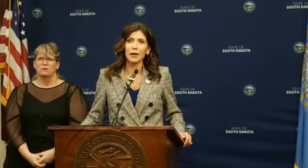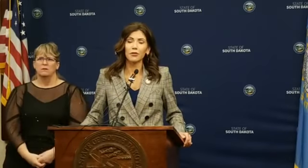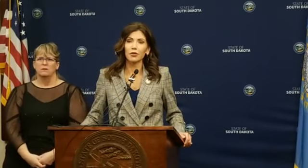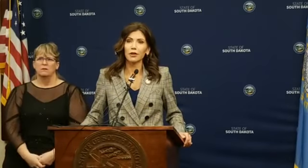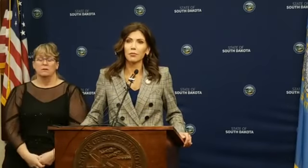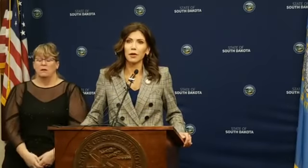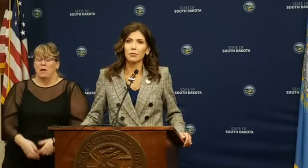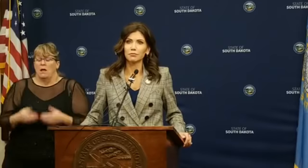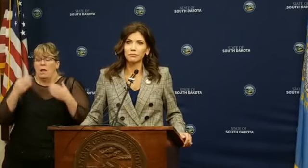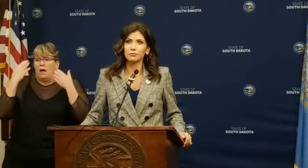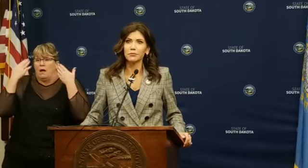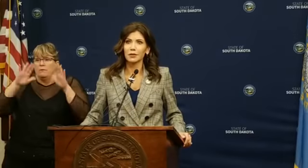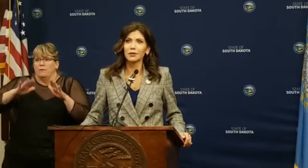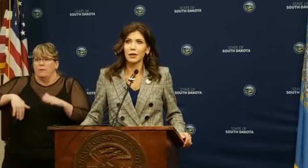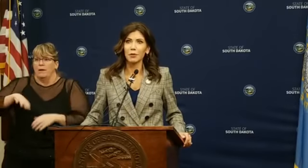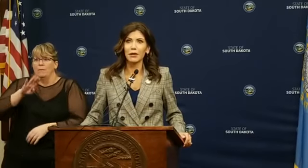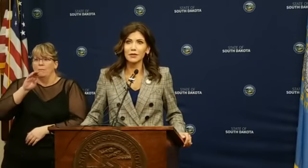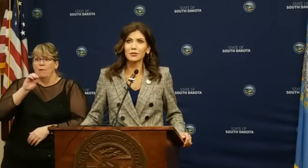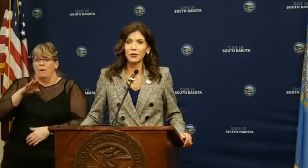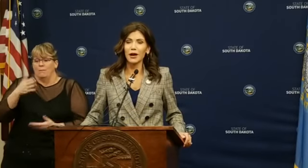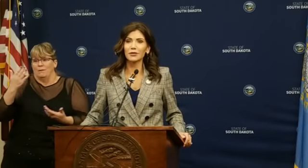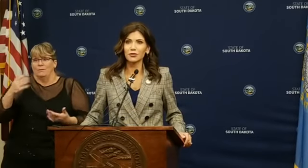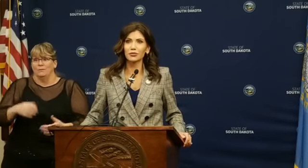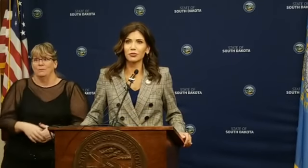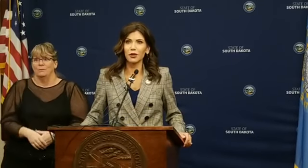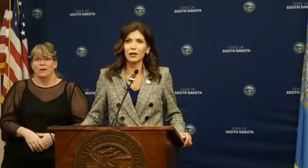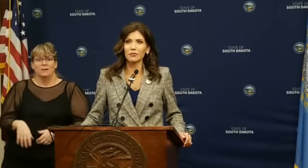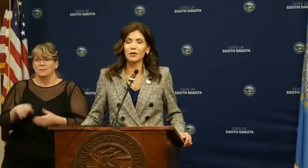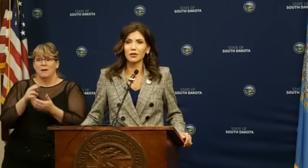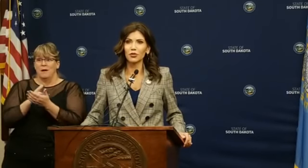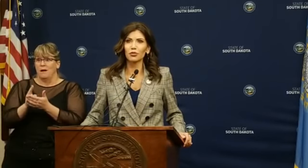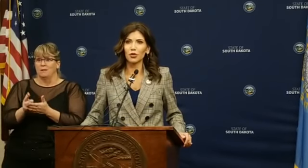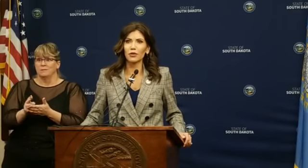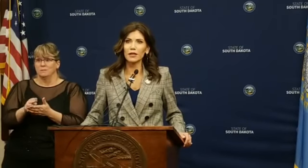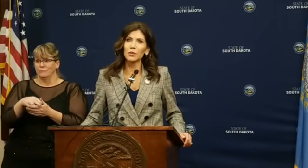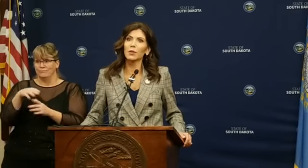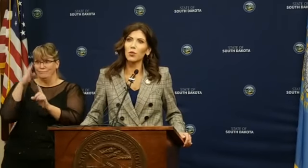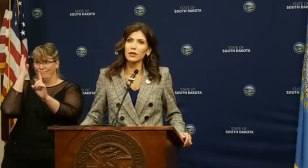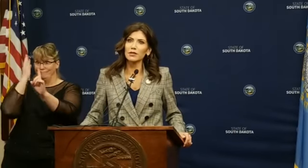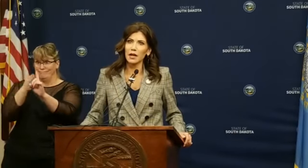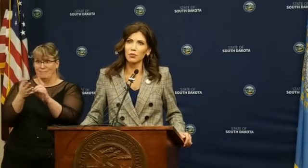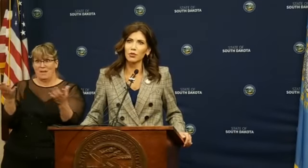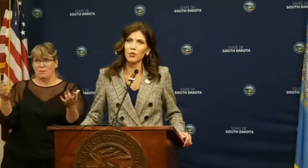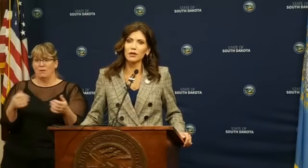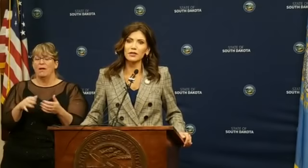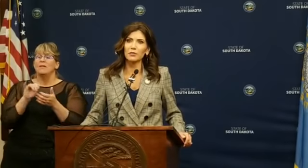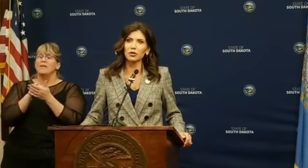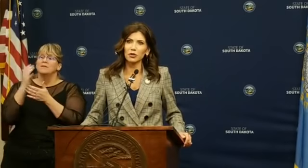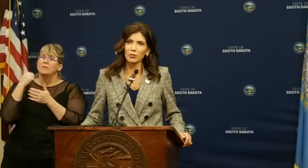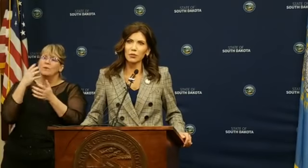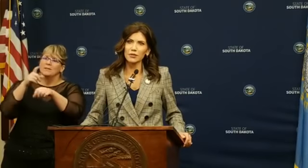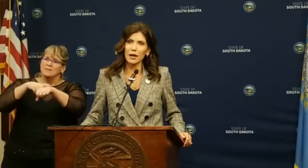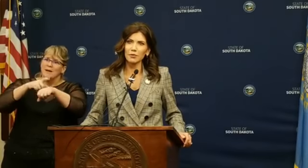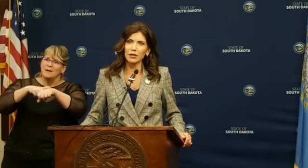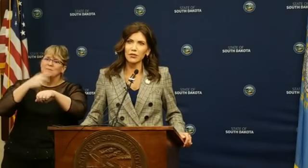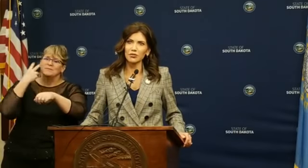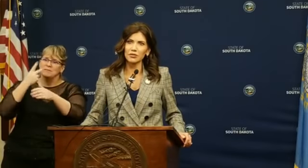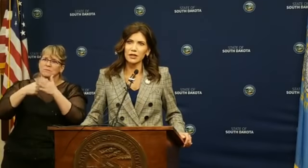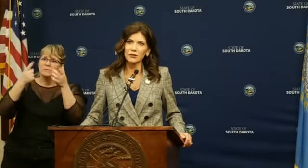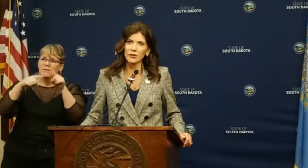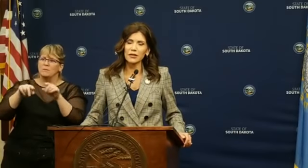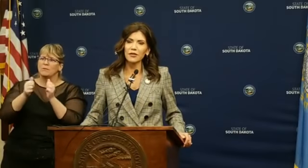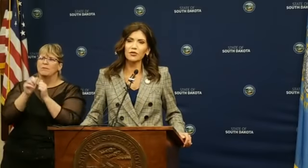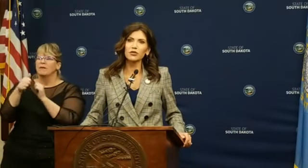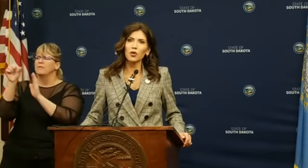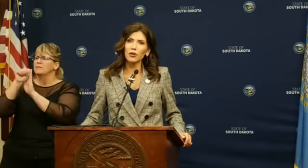I don't know yet, Bob. I mean, that's an honest truth. I don't know. And that's why we wanted time. We wanted time to look at what was happening in